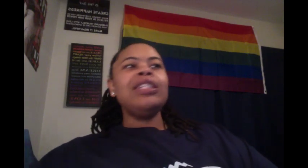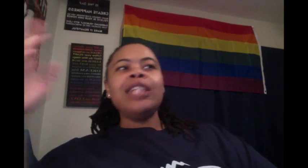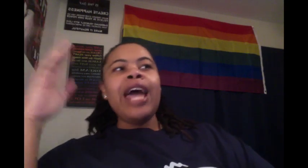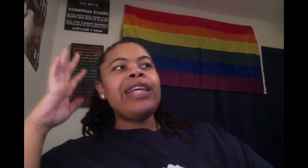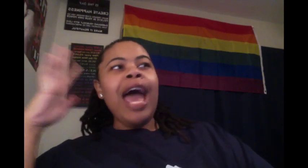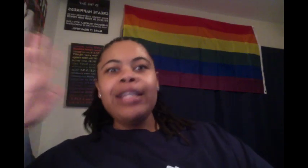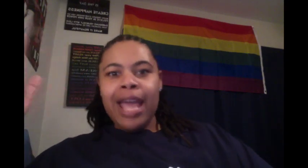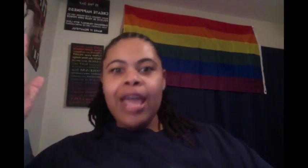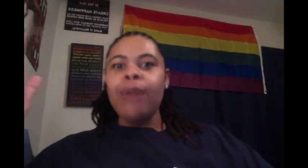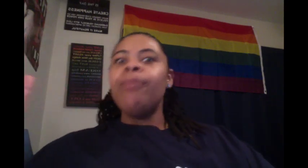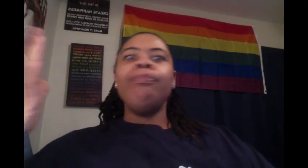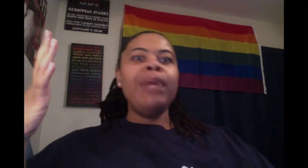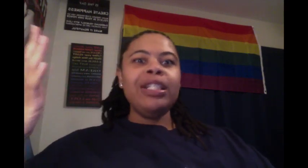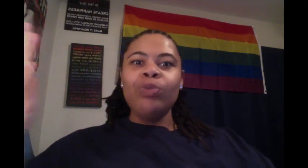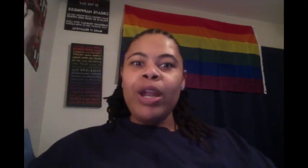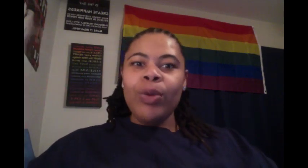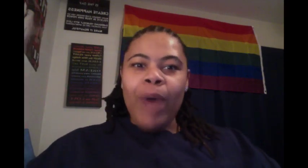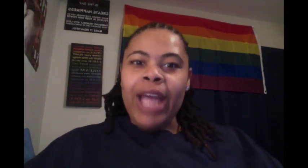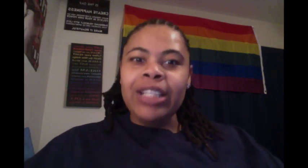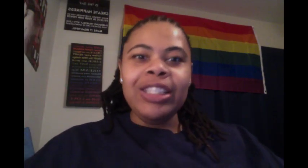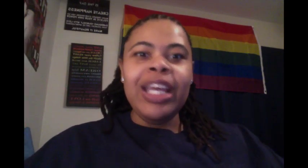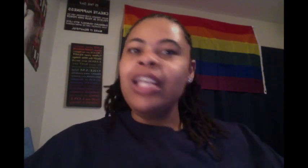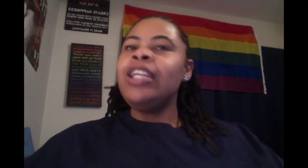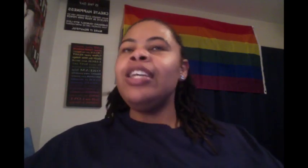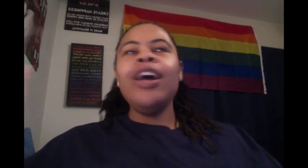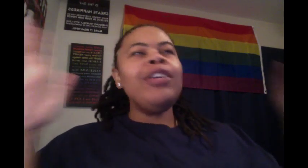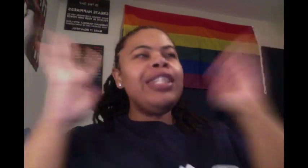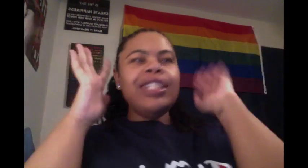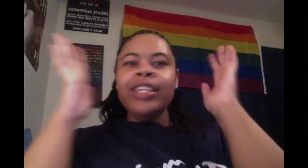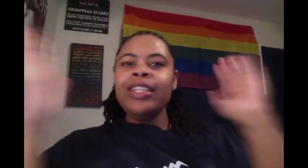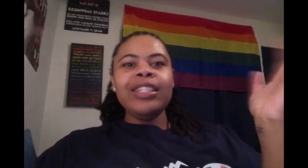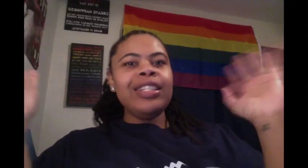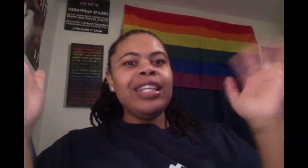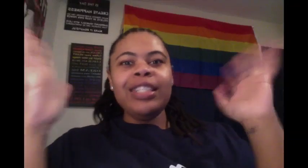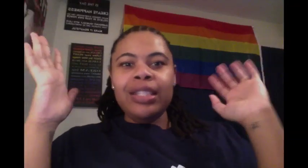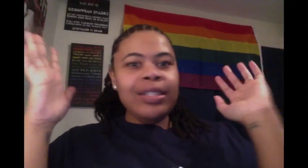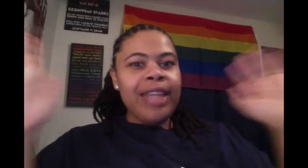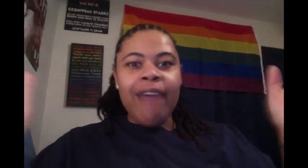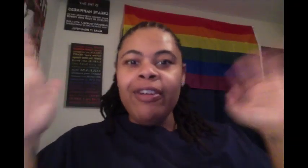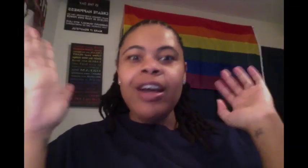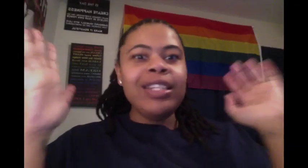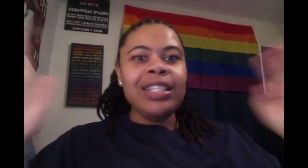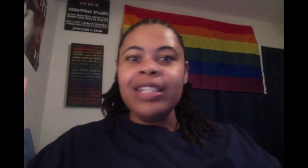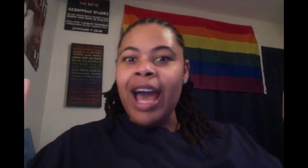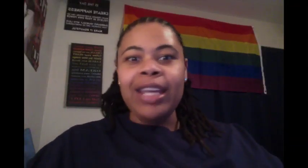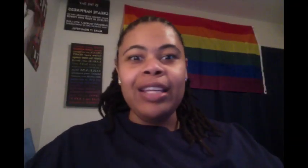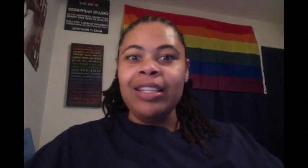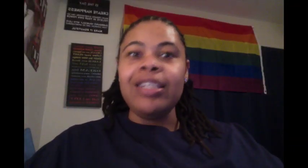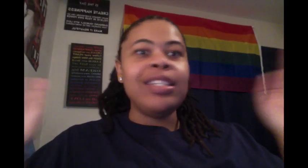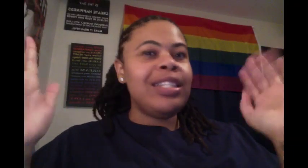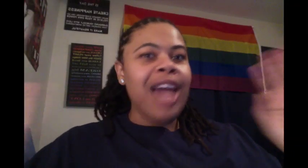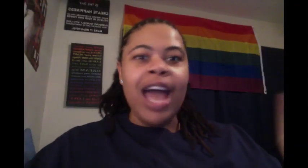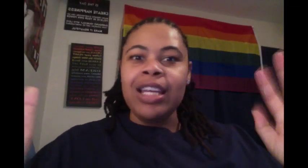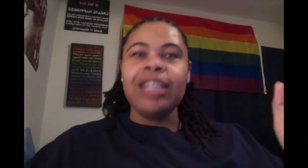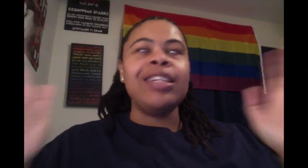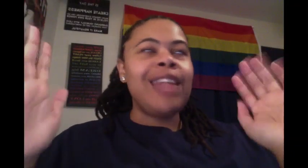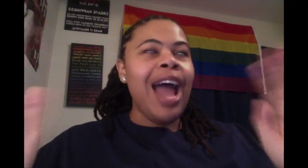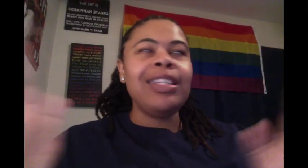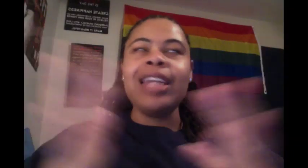just like, goddamn. Bitches running away and shit. You know? You just, you just, it's just never, it's non-ending. It's non-ending. Non-stop